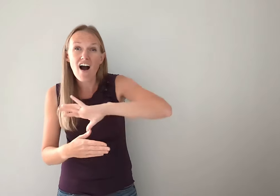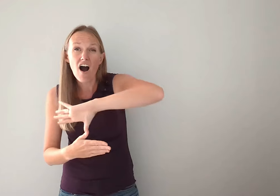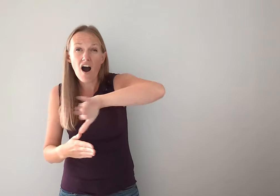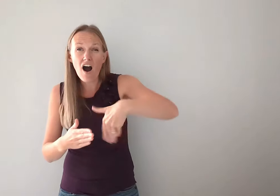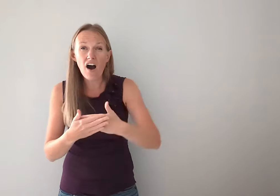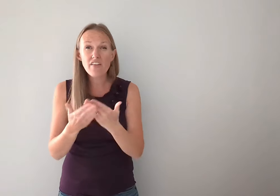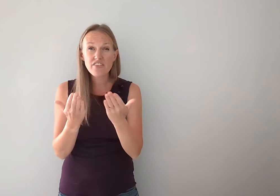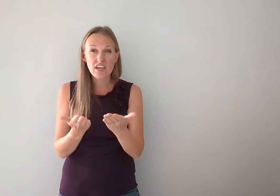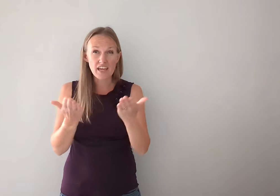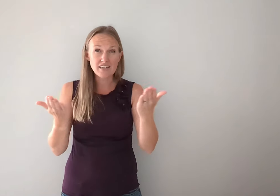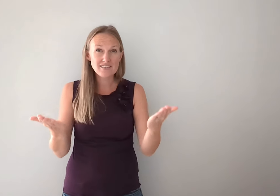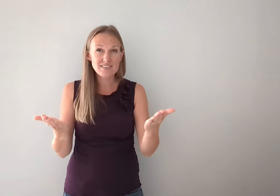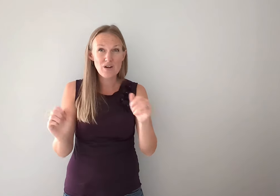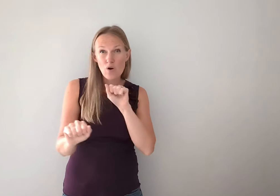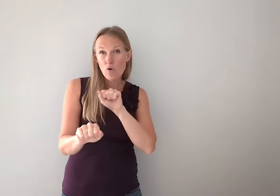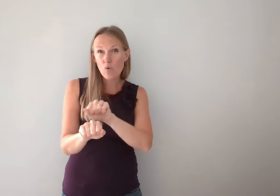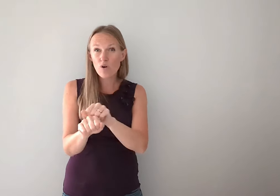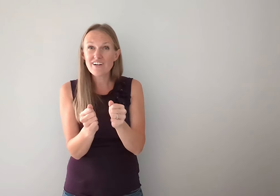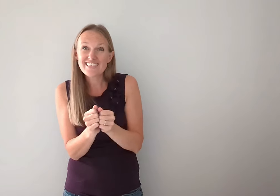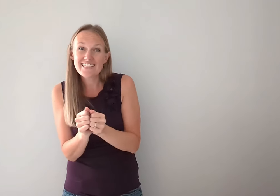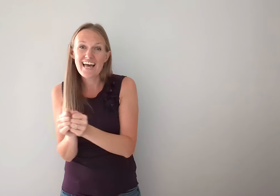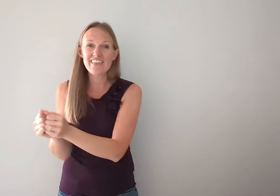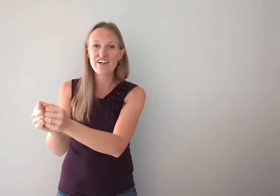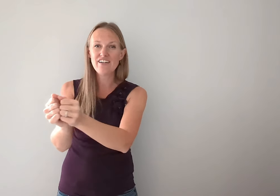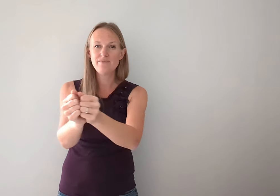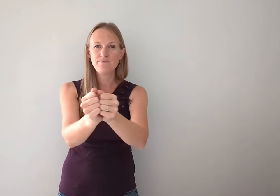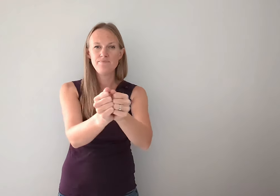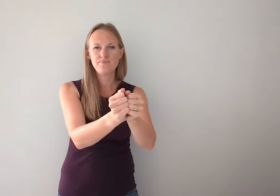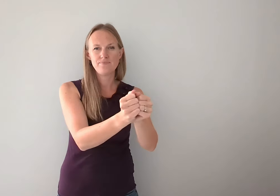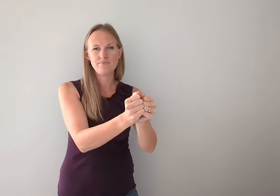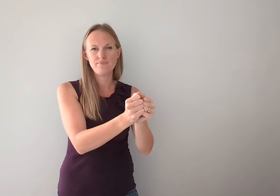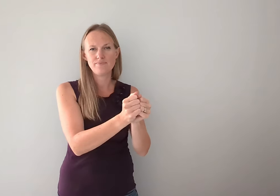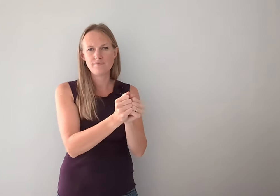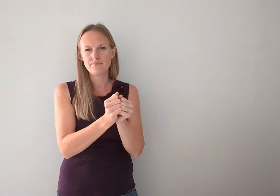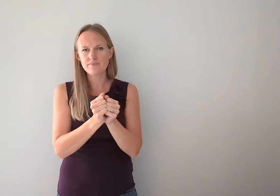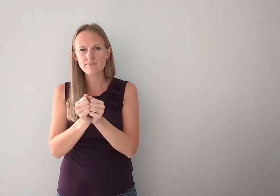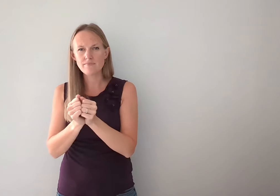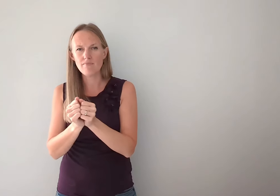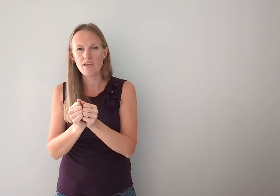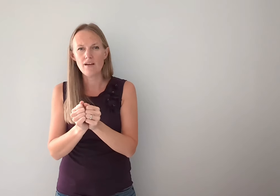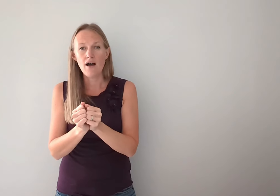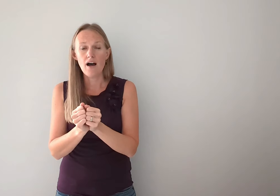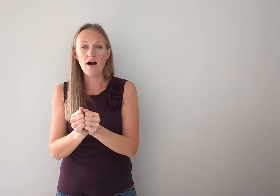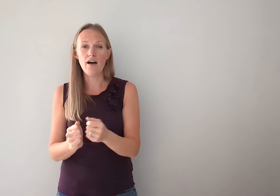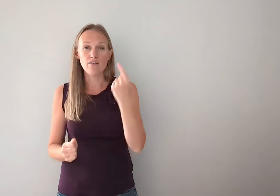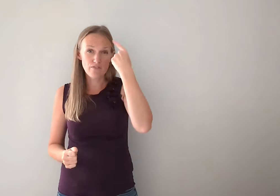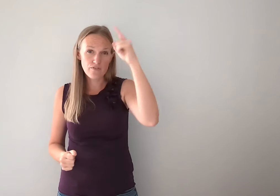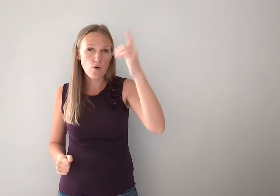all things work together for